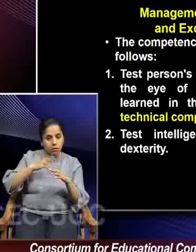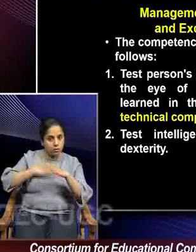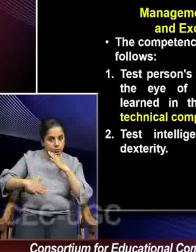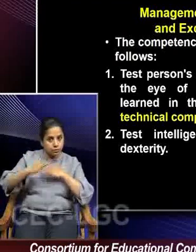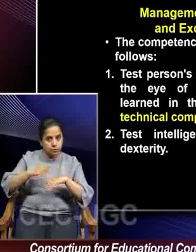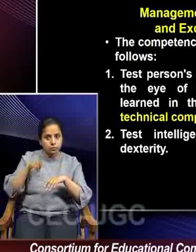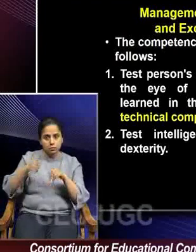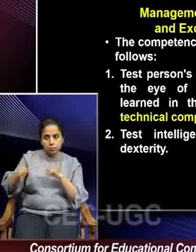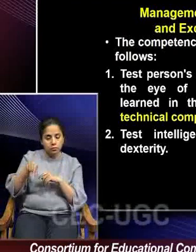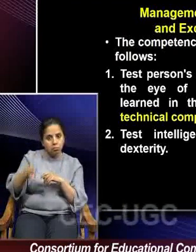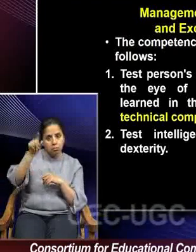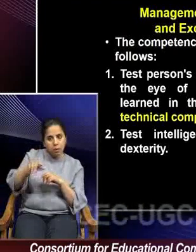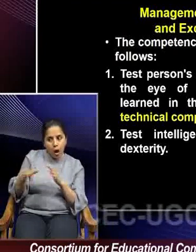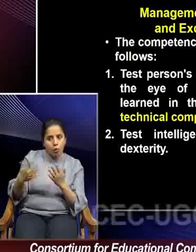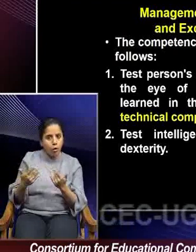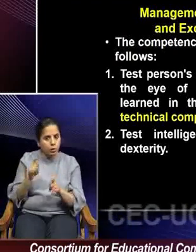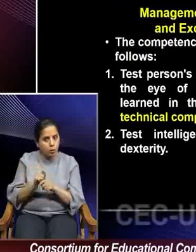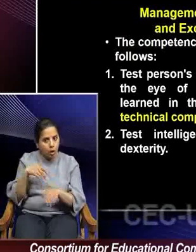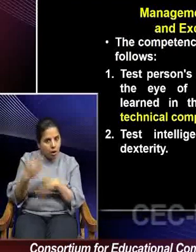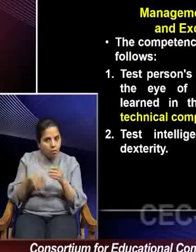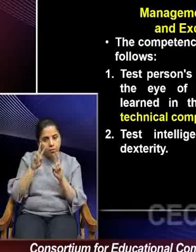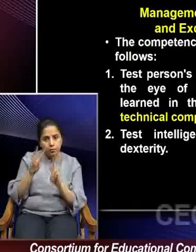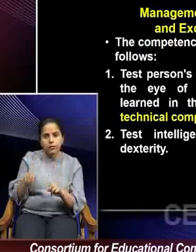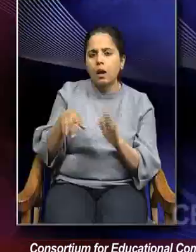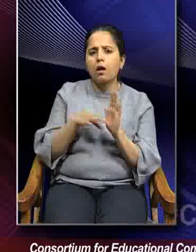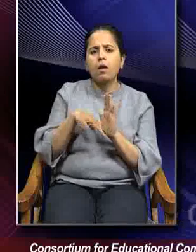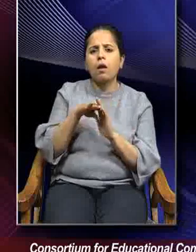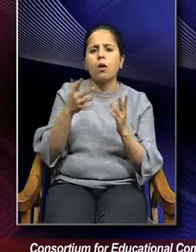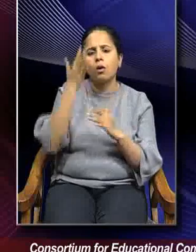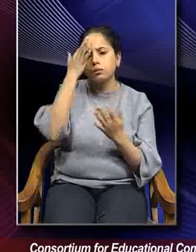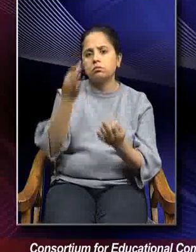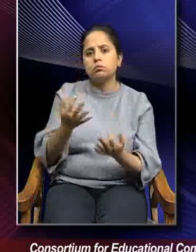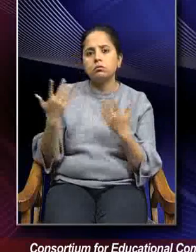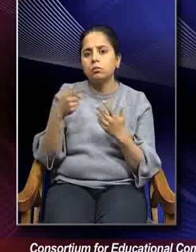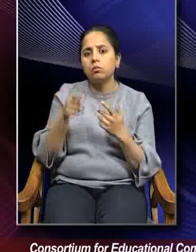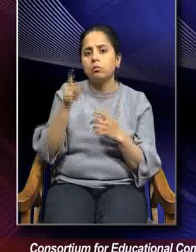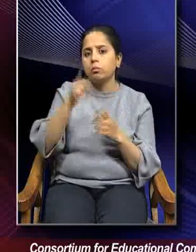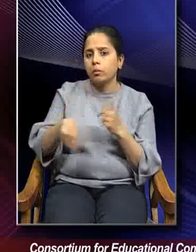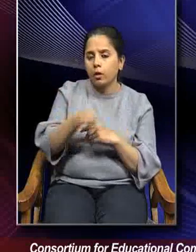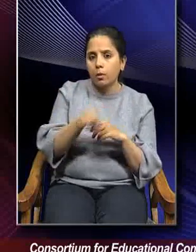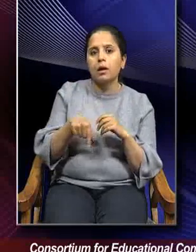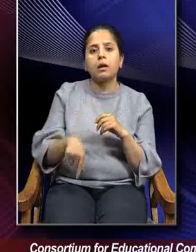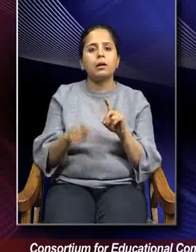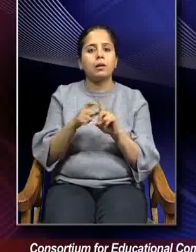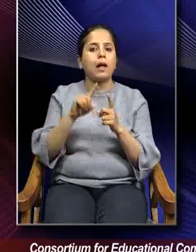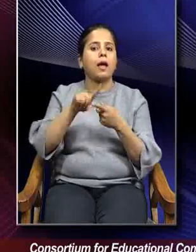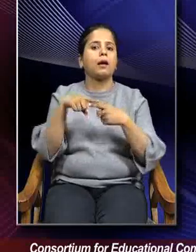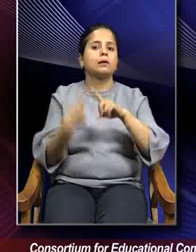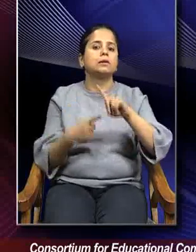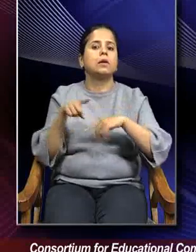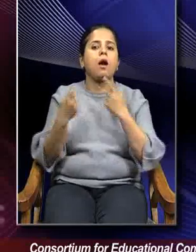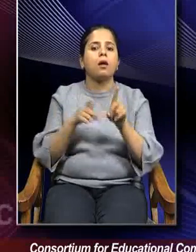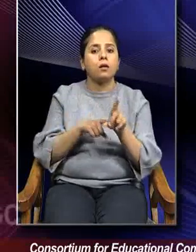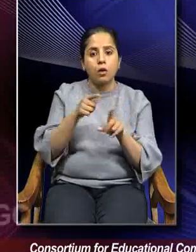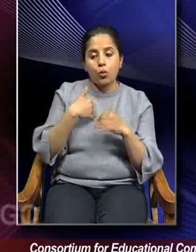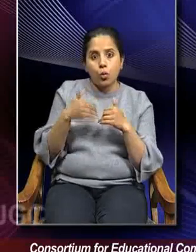dexterity of an employee. That what is the level of intelligence, perseverance and dexterity in that employee to